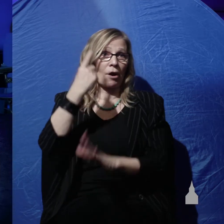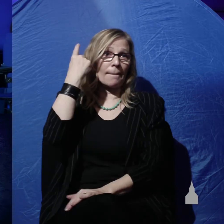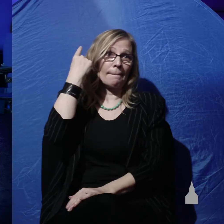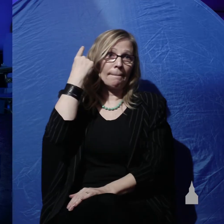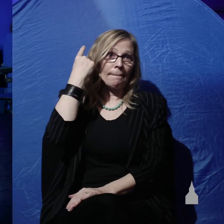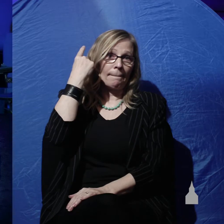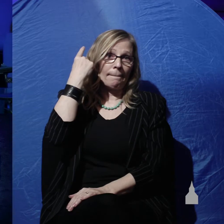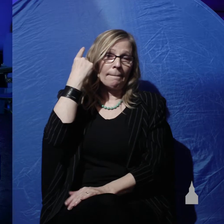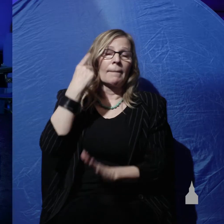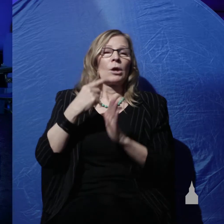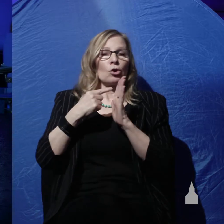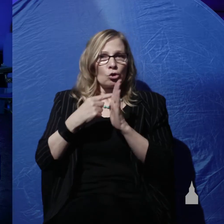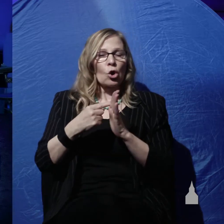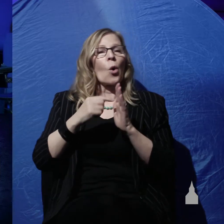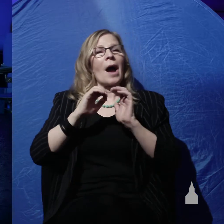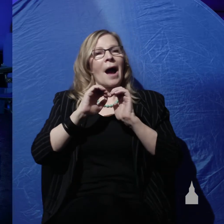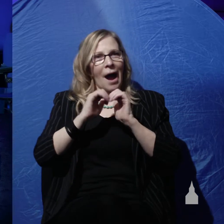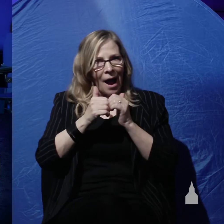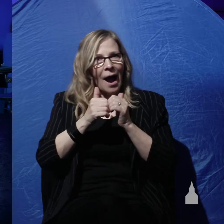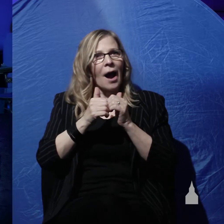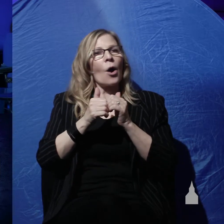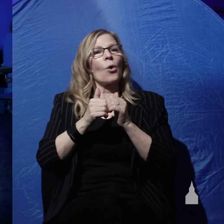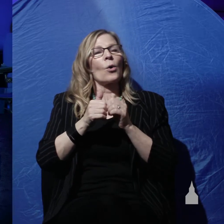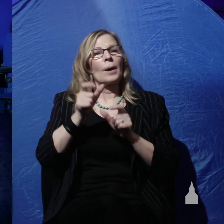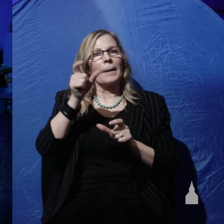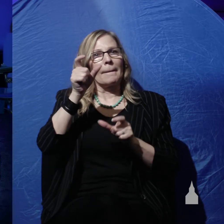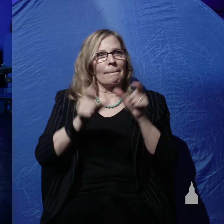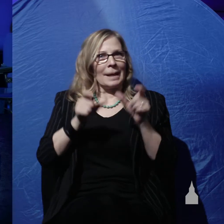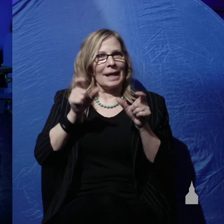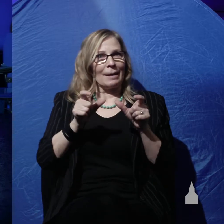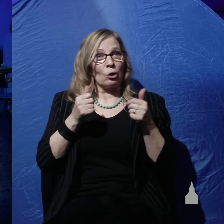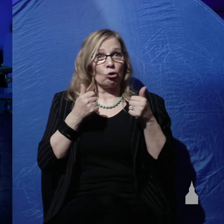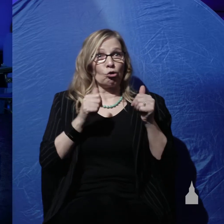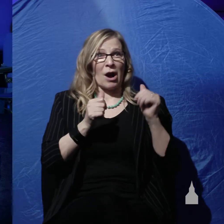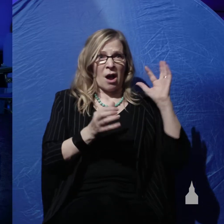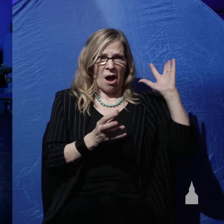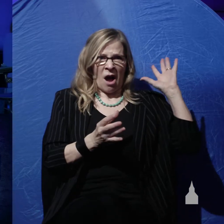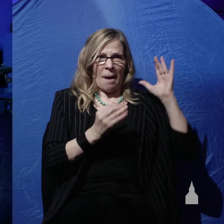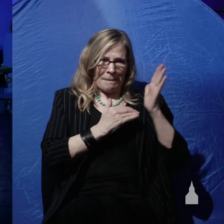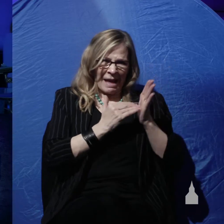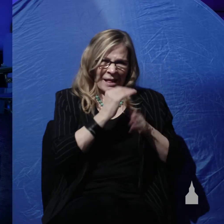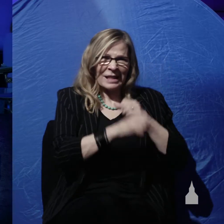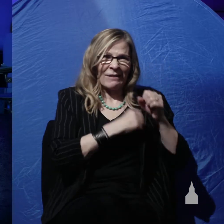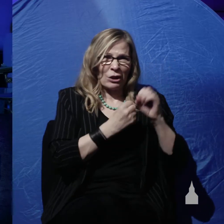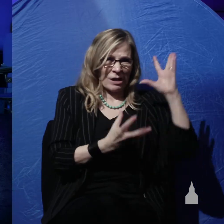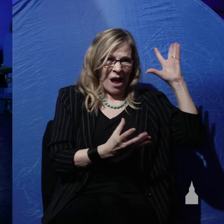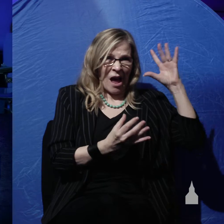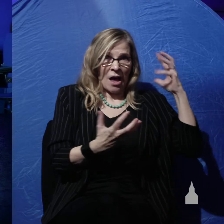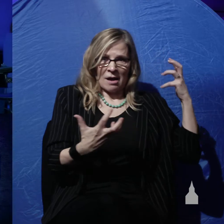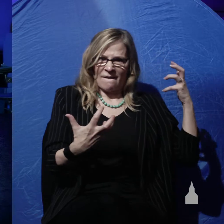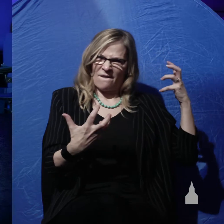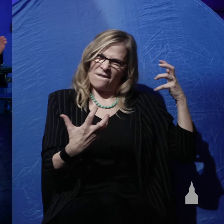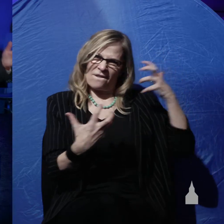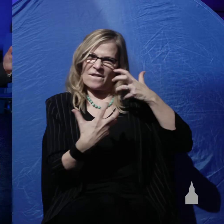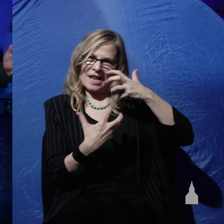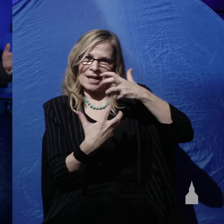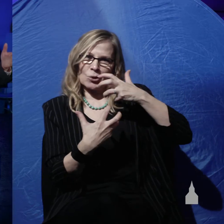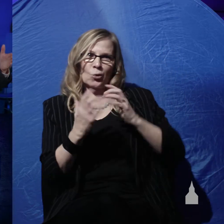people try to fit millions of years into the Bible. Nobody tries to fit the millions of years between Adam and